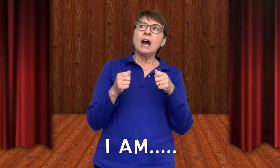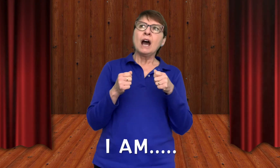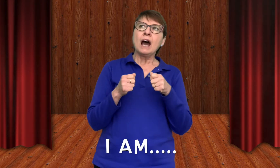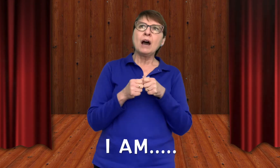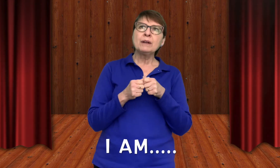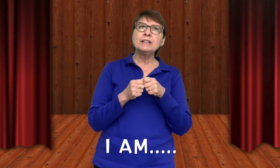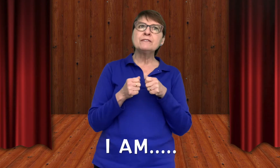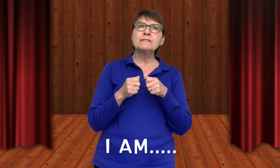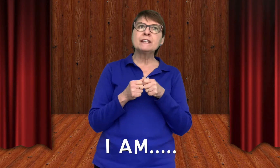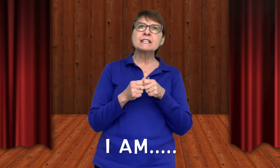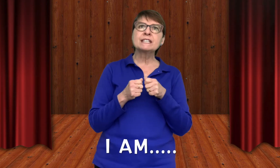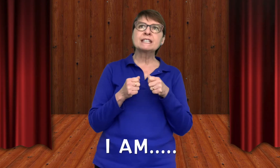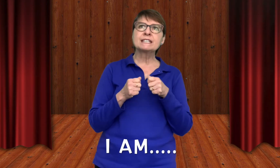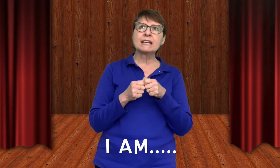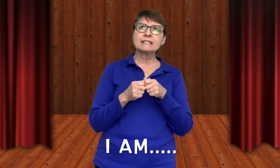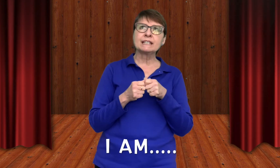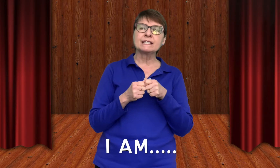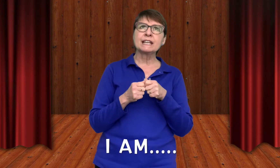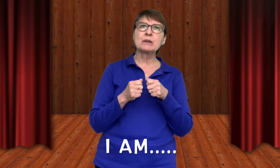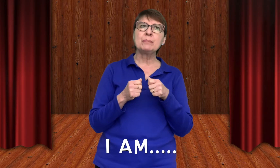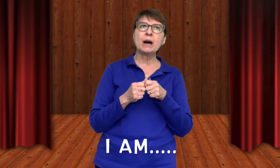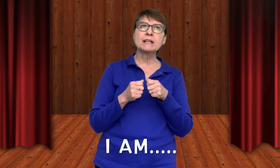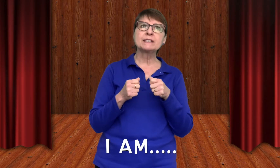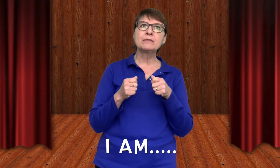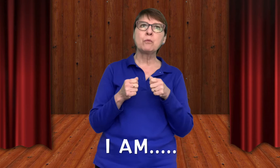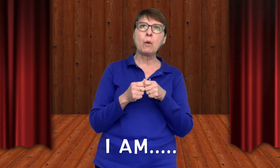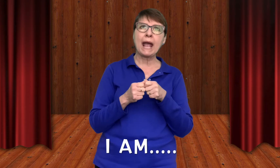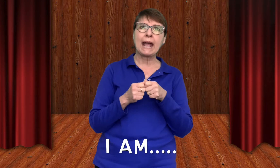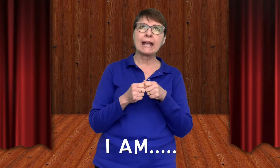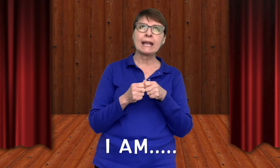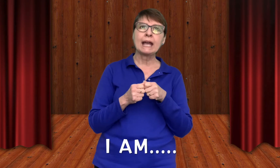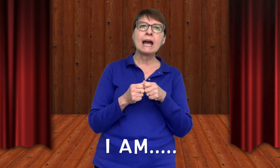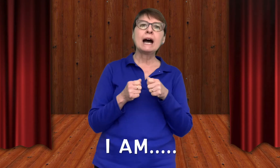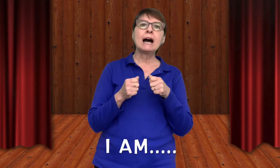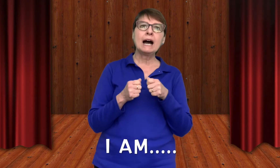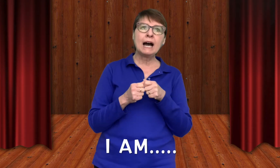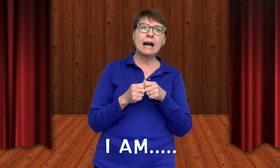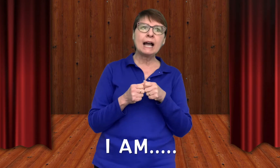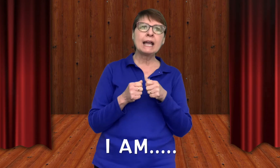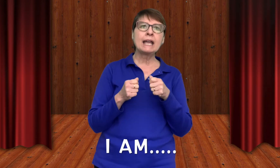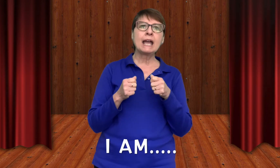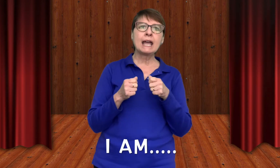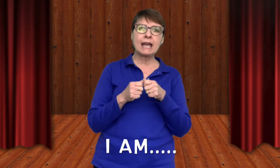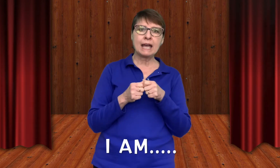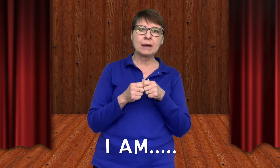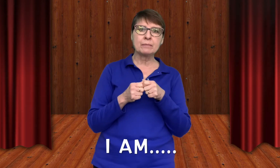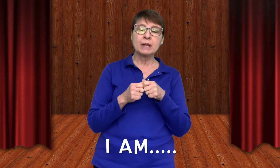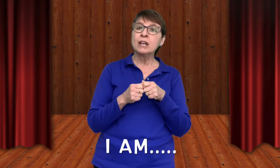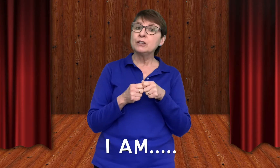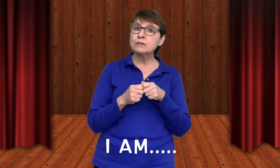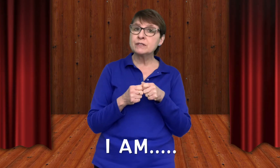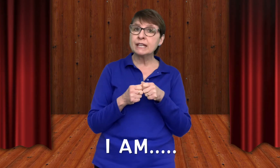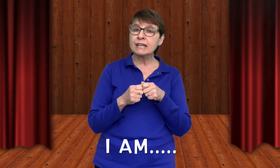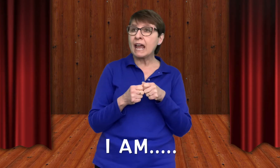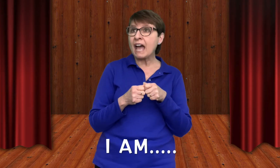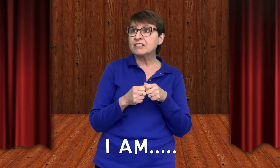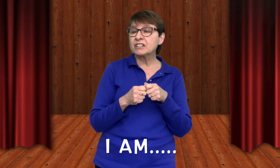How can you finish the sentence in a positive way? I am using an adjective